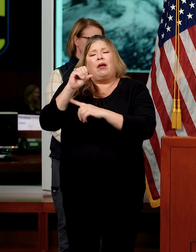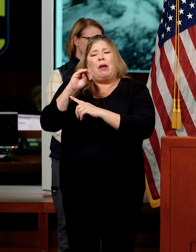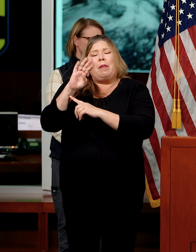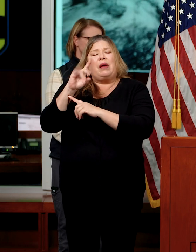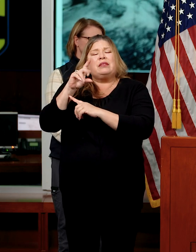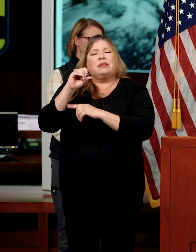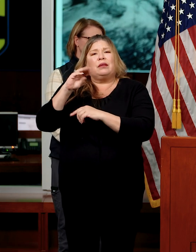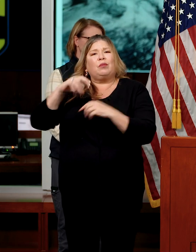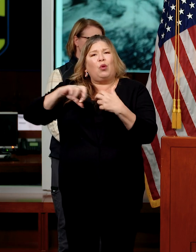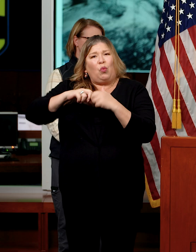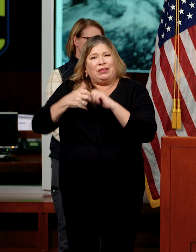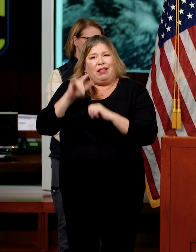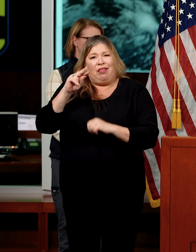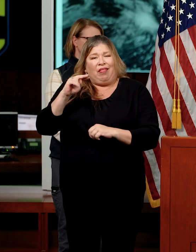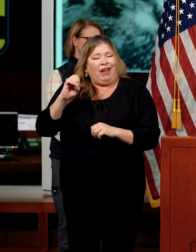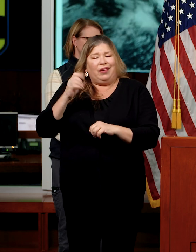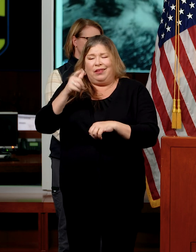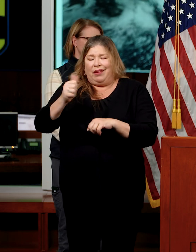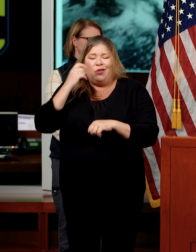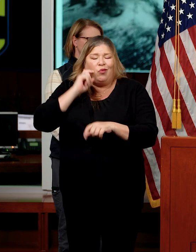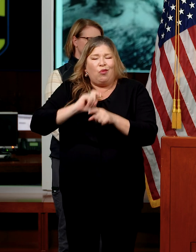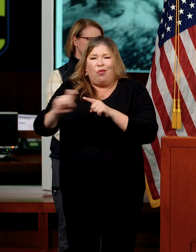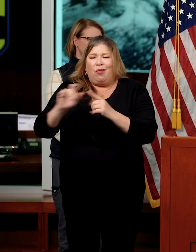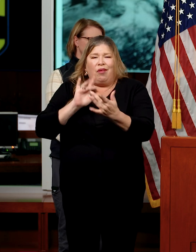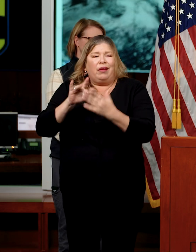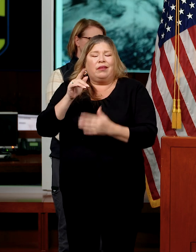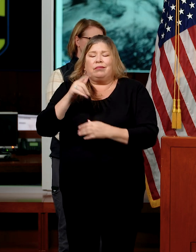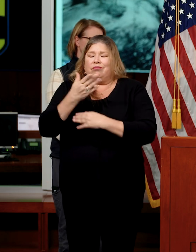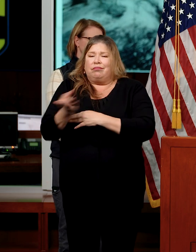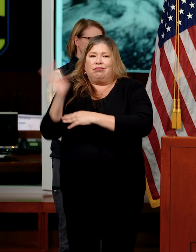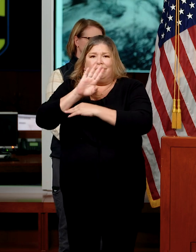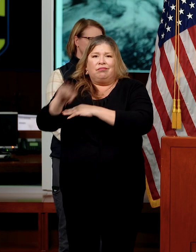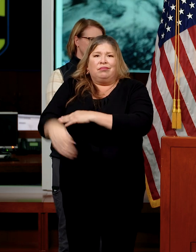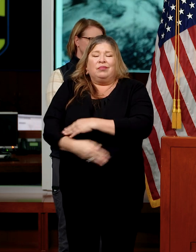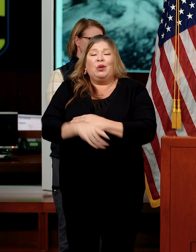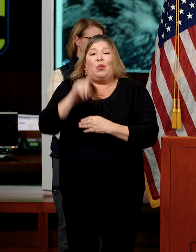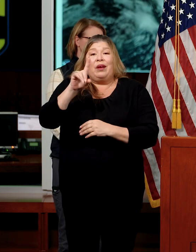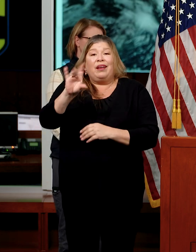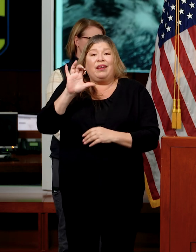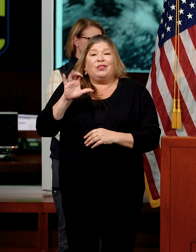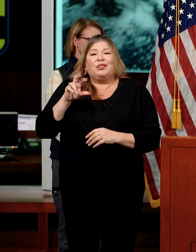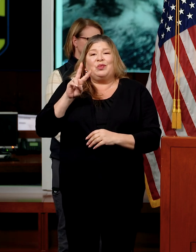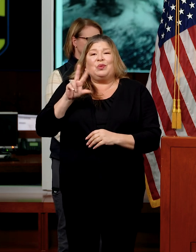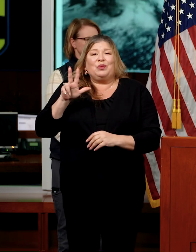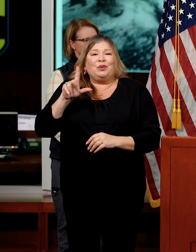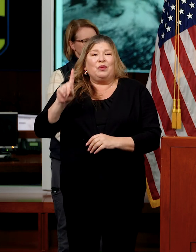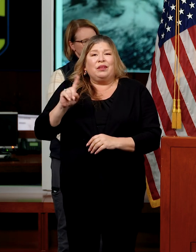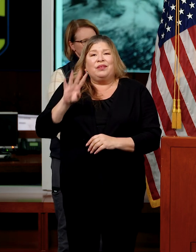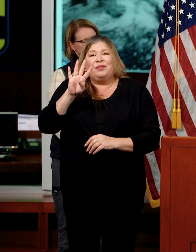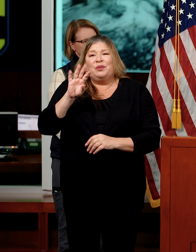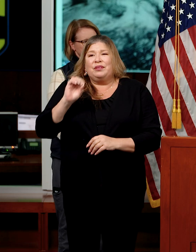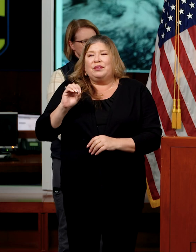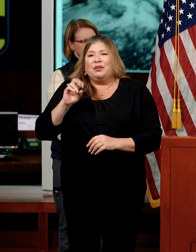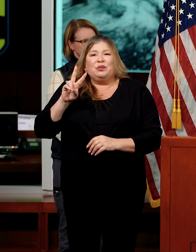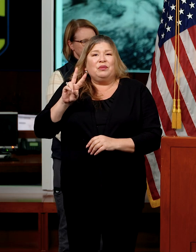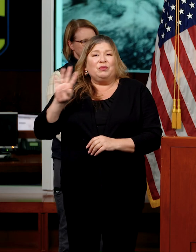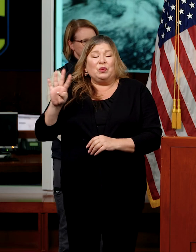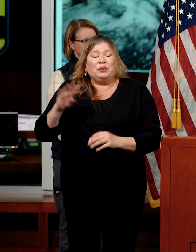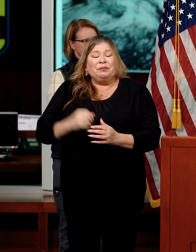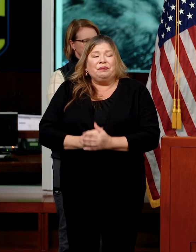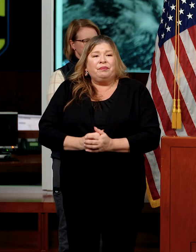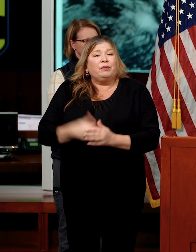crisis line is available to you 24-7 at 1-800-231-4024.